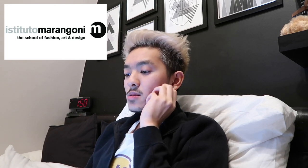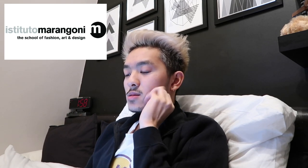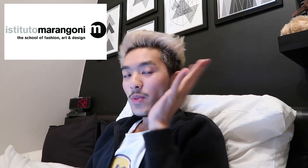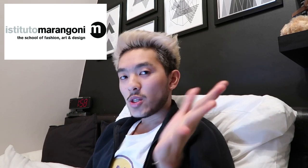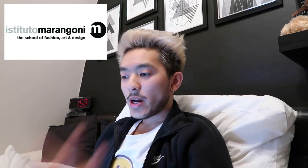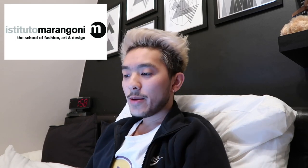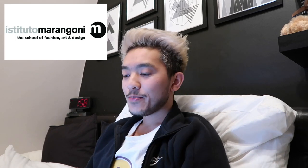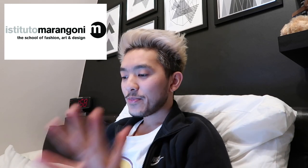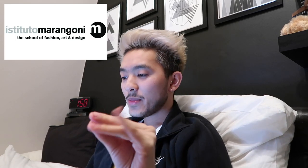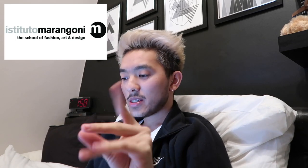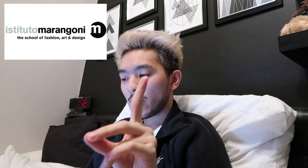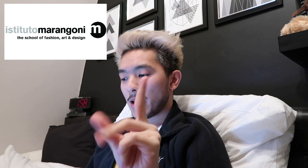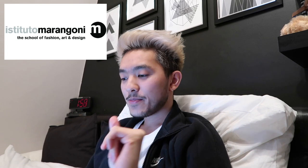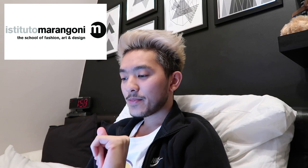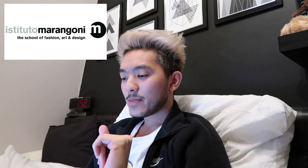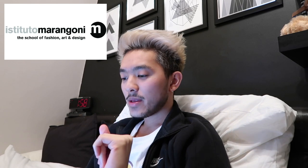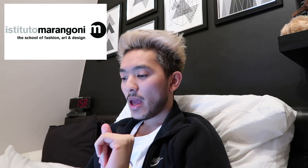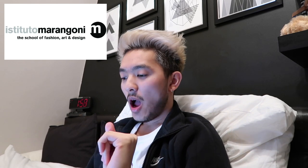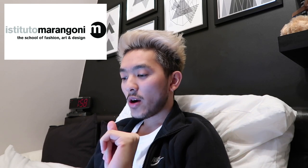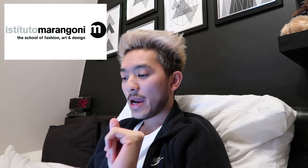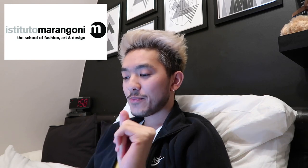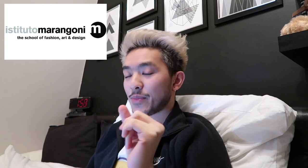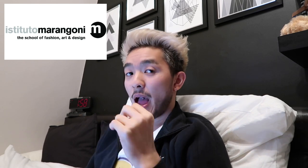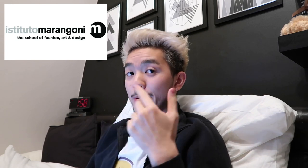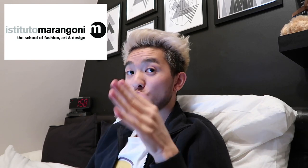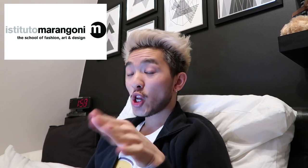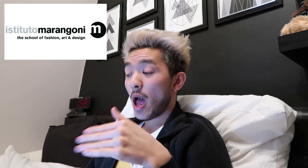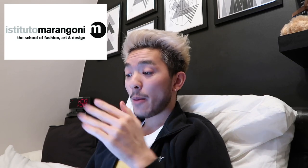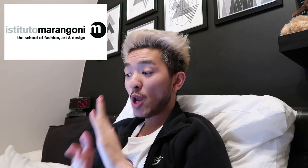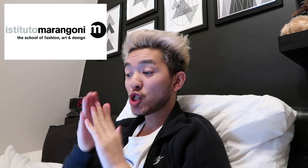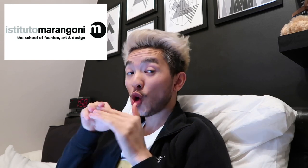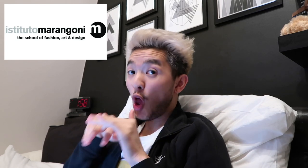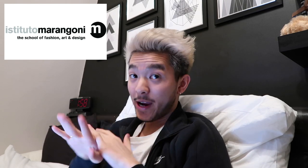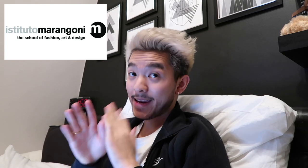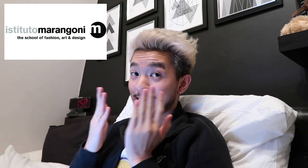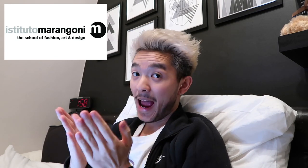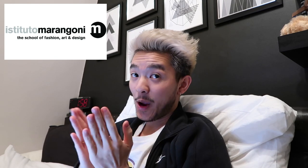It's okay. It's okay. Okay. I'm I'm done doing lucky now.